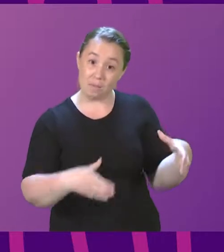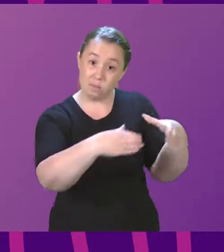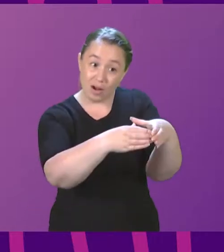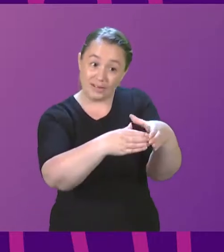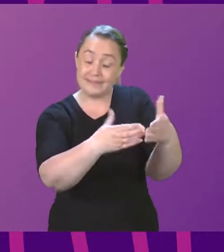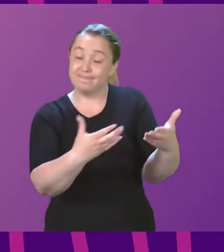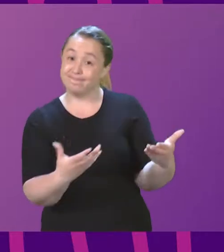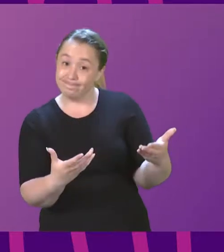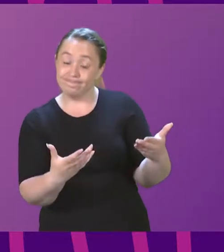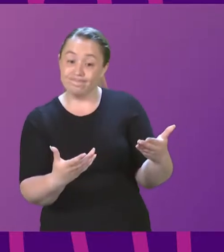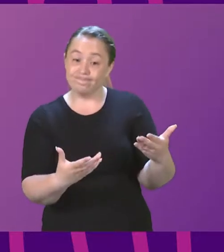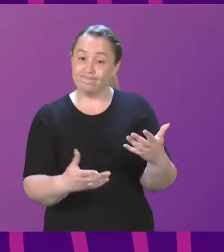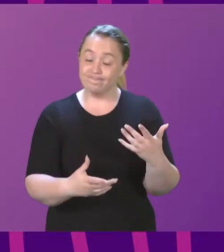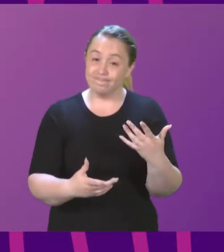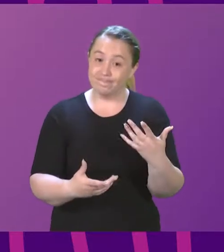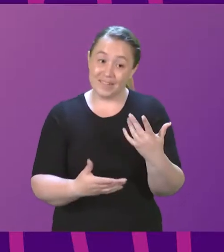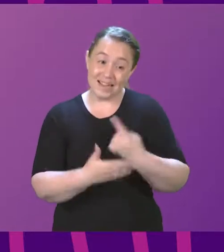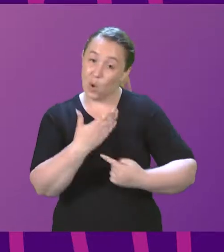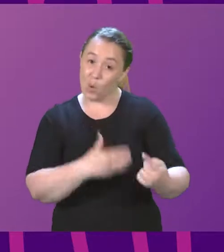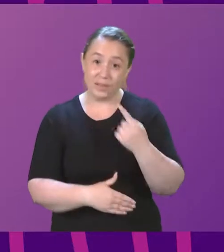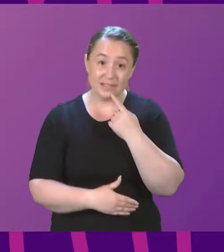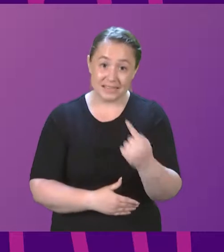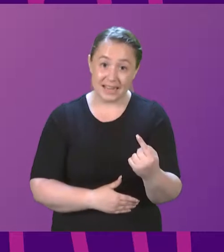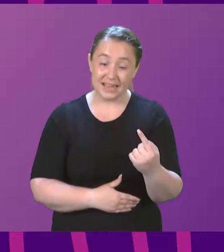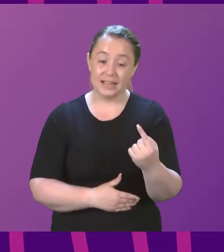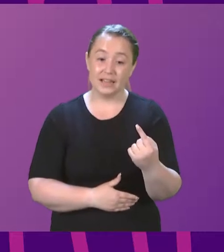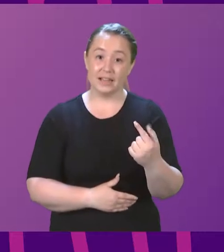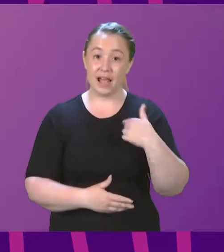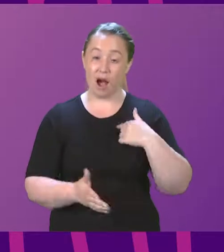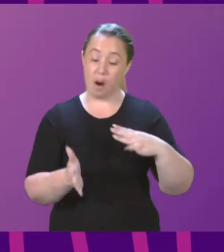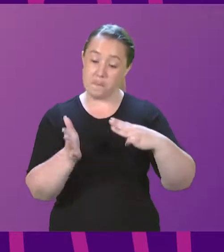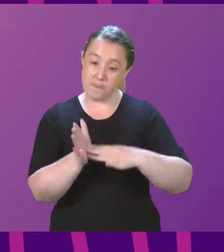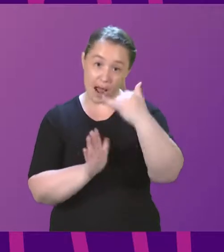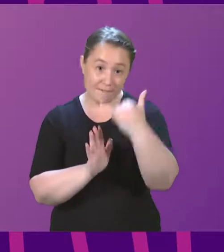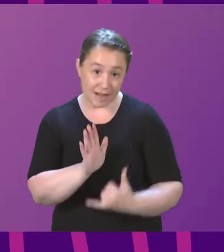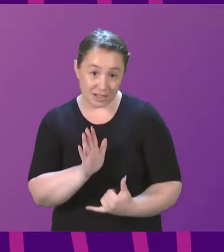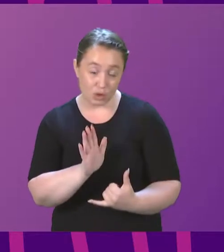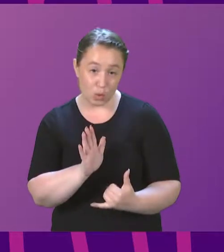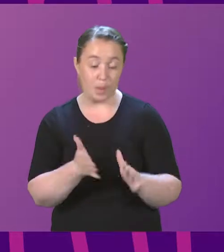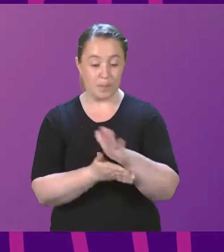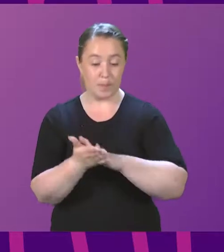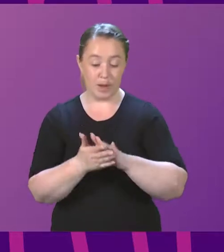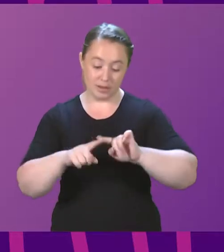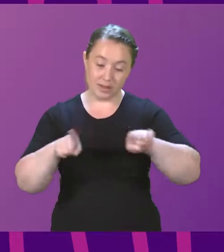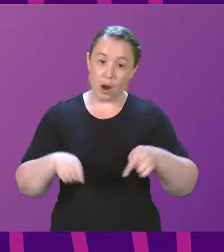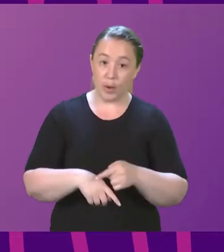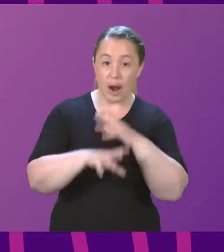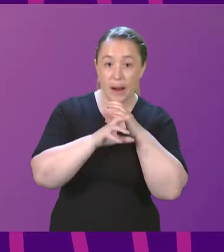MSP in the party. What I can say is that our manifesto committed us to